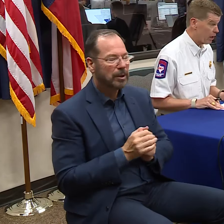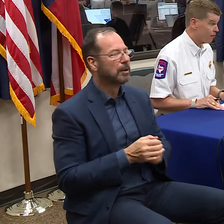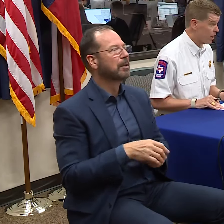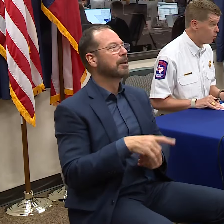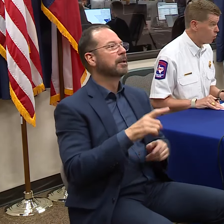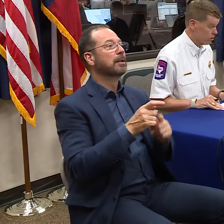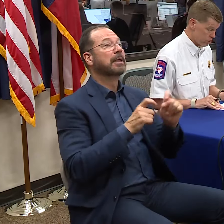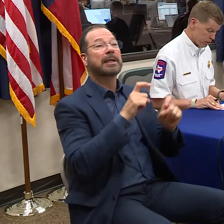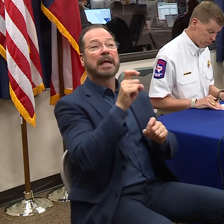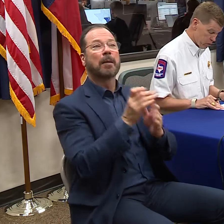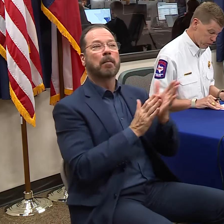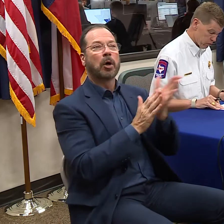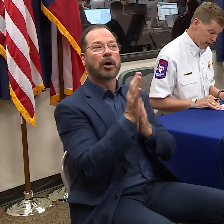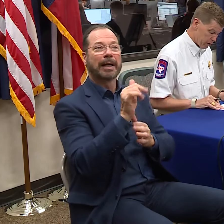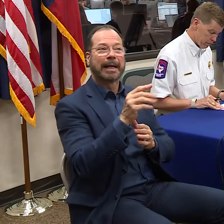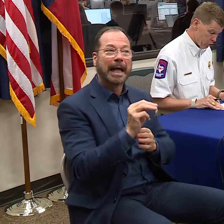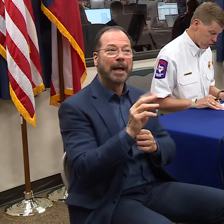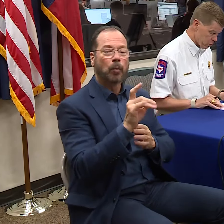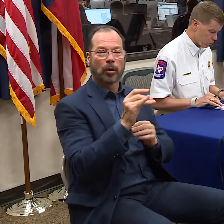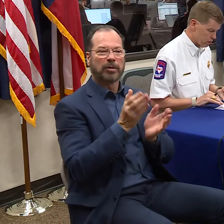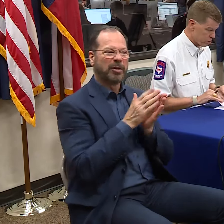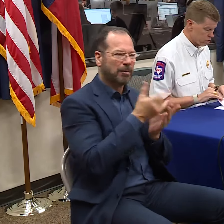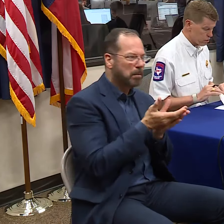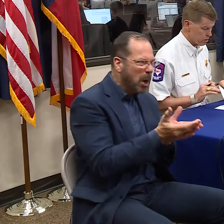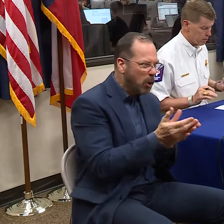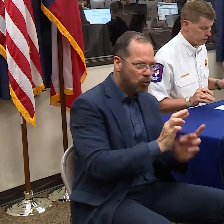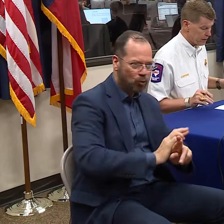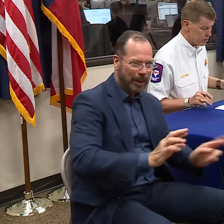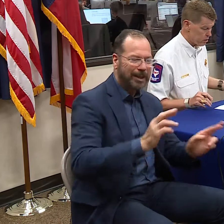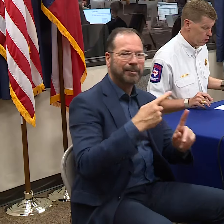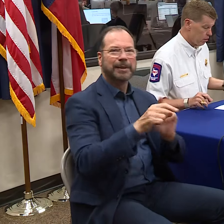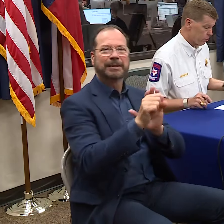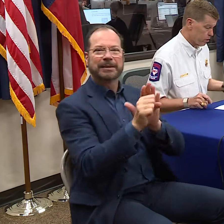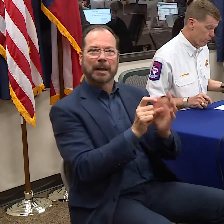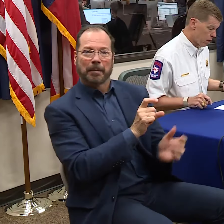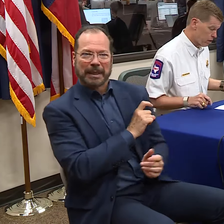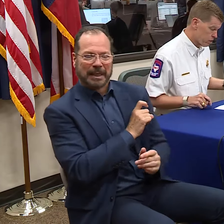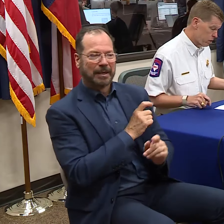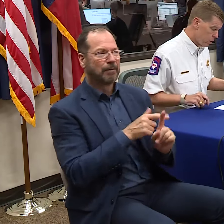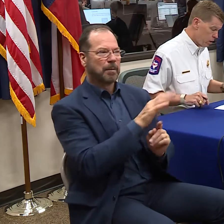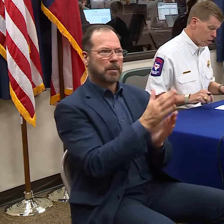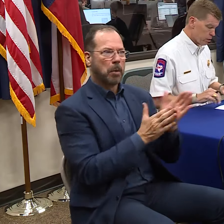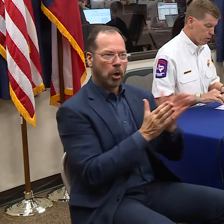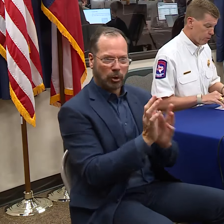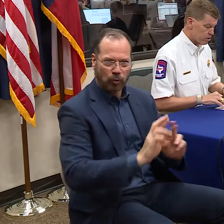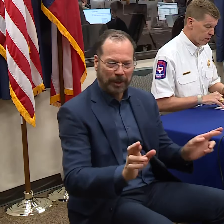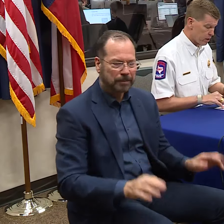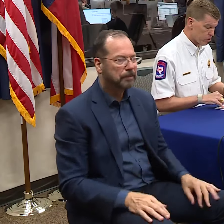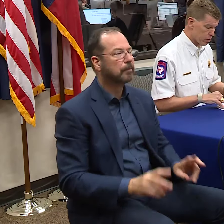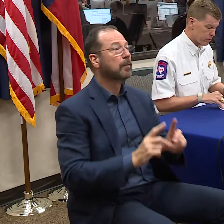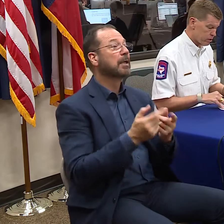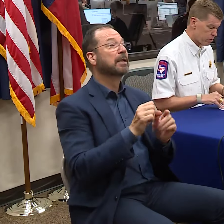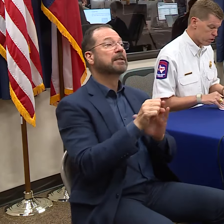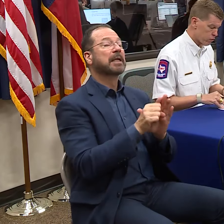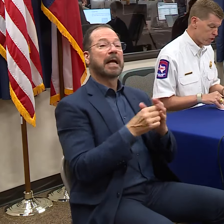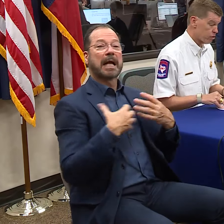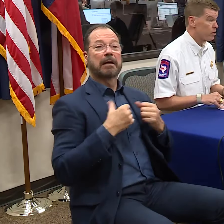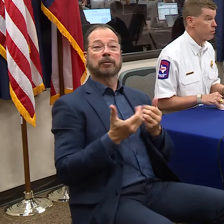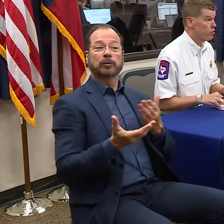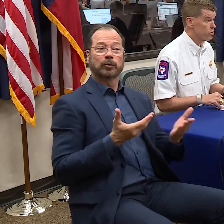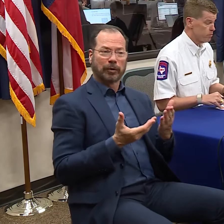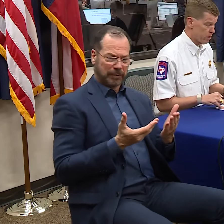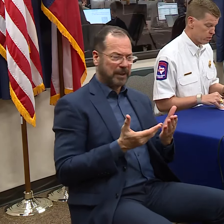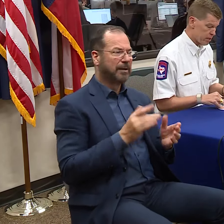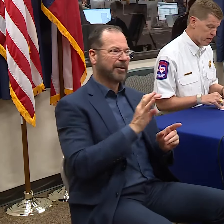Parks and Wildlife Game Wardens and their boats are out in force, as well as their state police from their parks. Department of State Health Services has